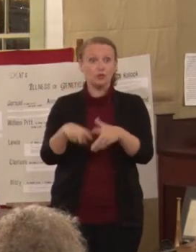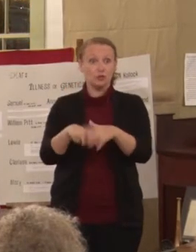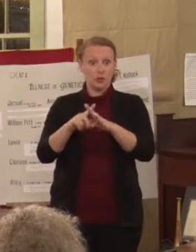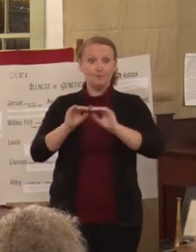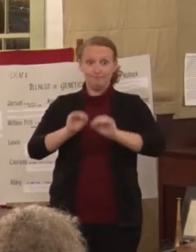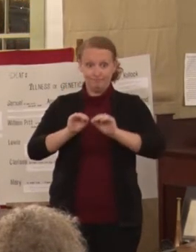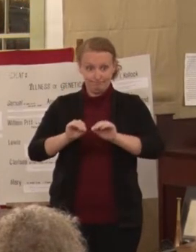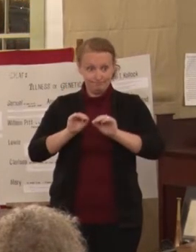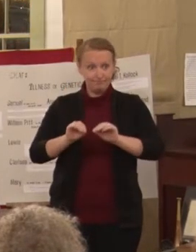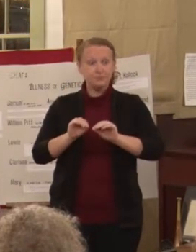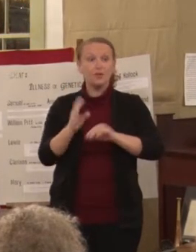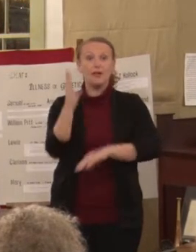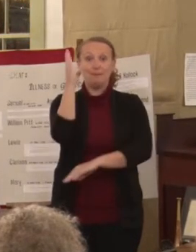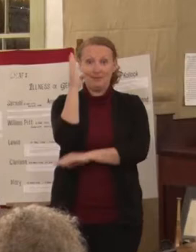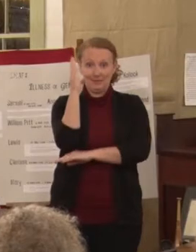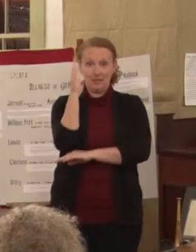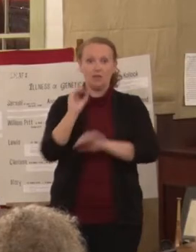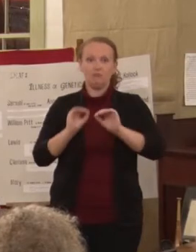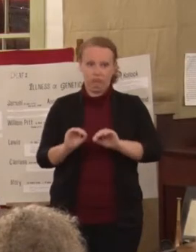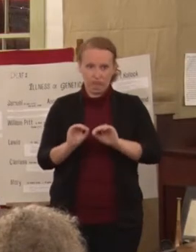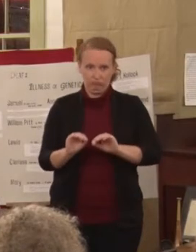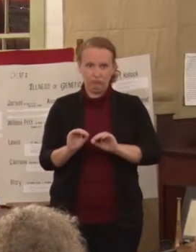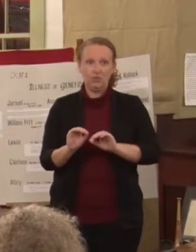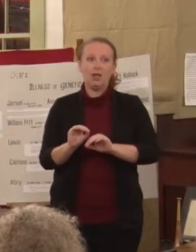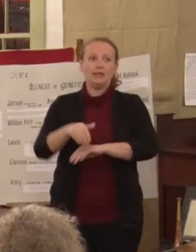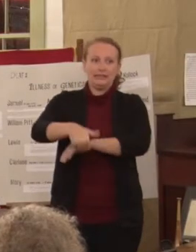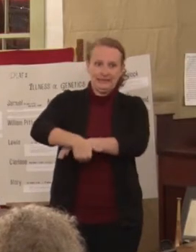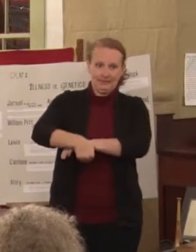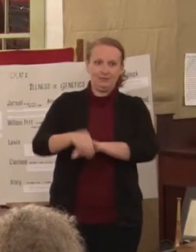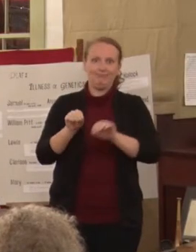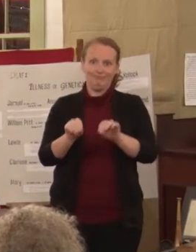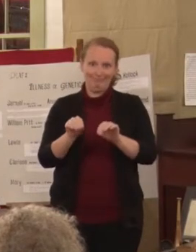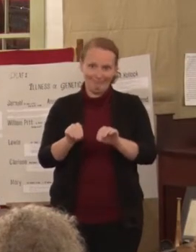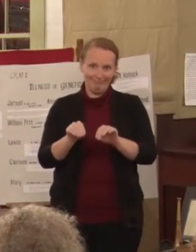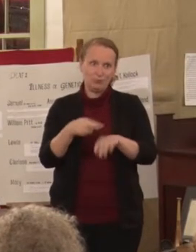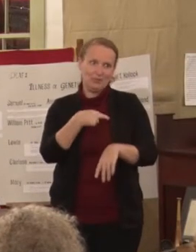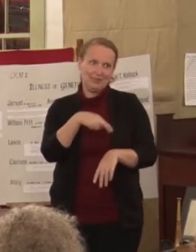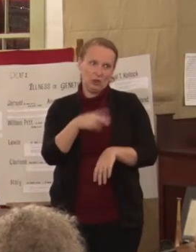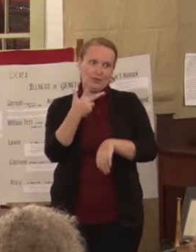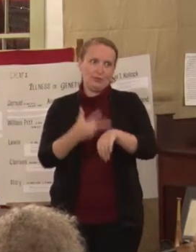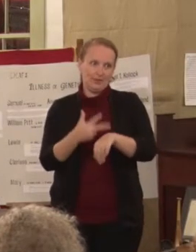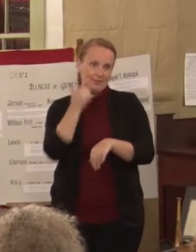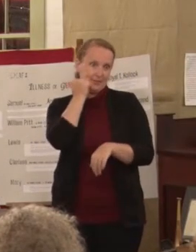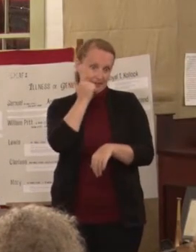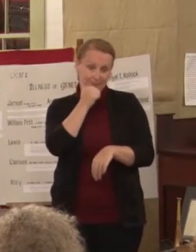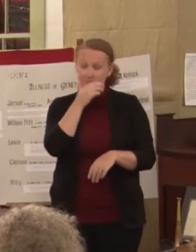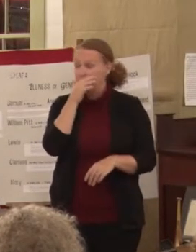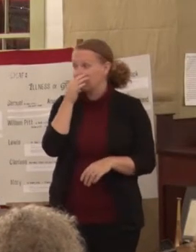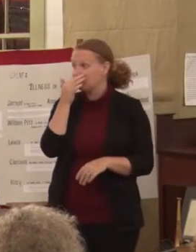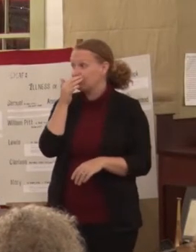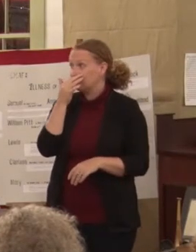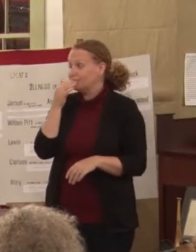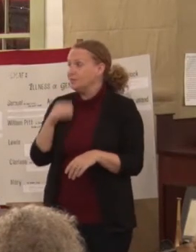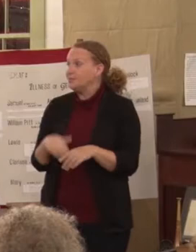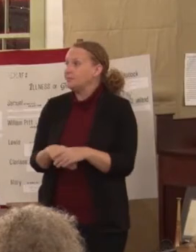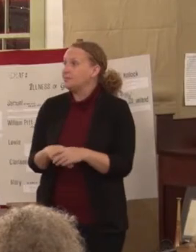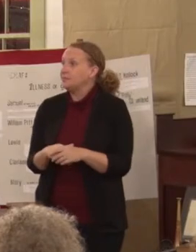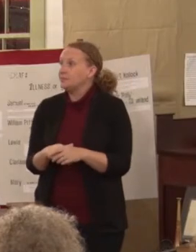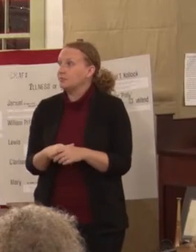midday and of course every day. So, religion was three times a day. But one of the things we found out,